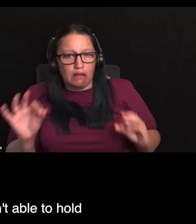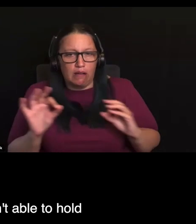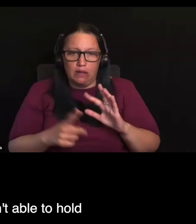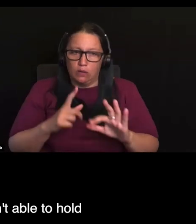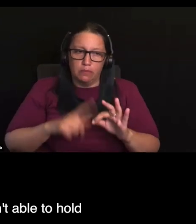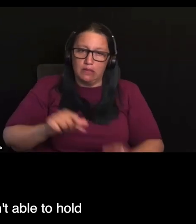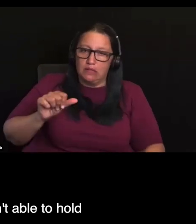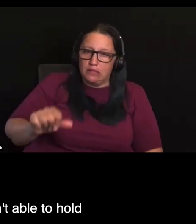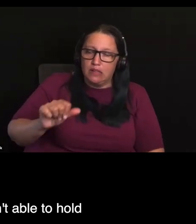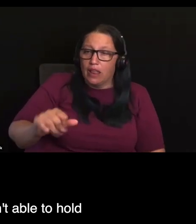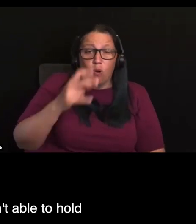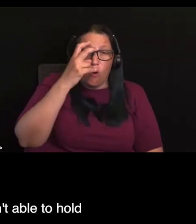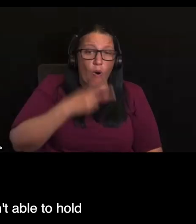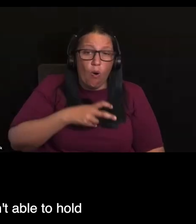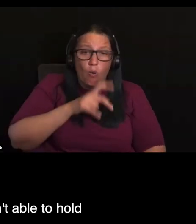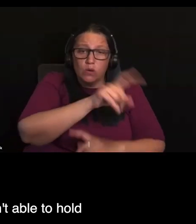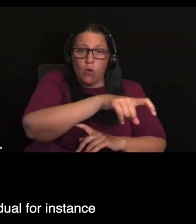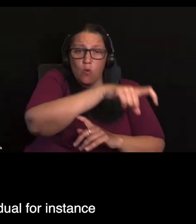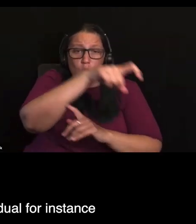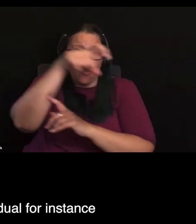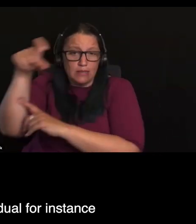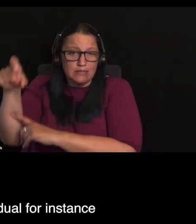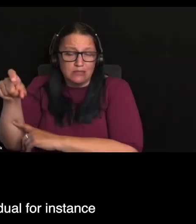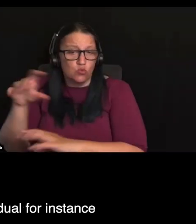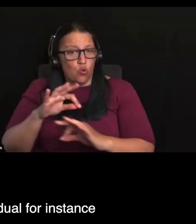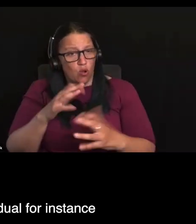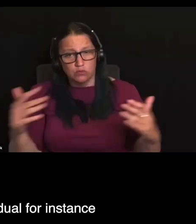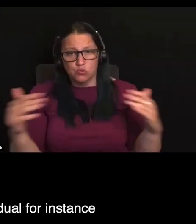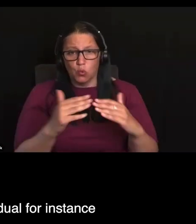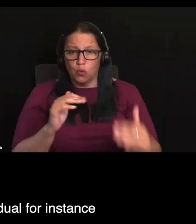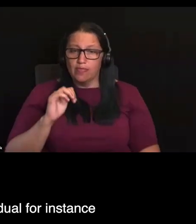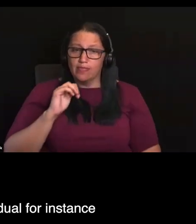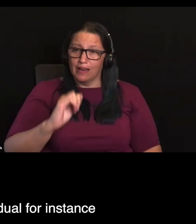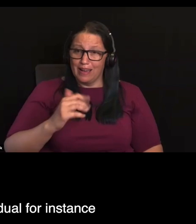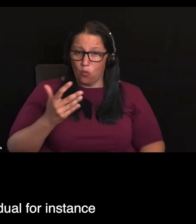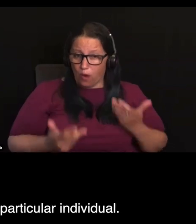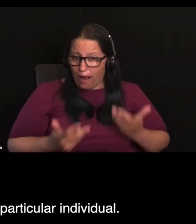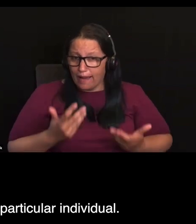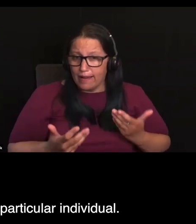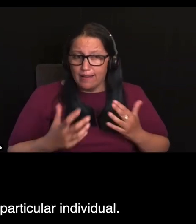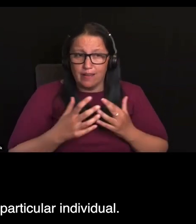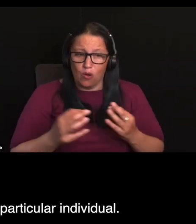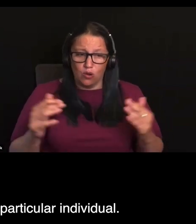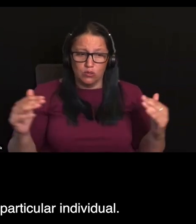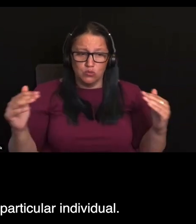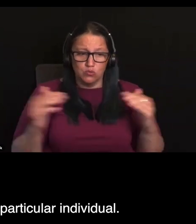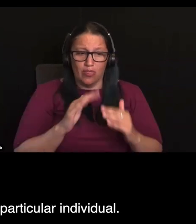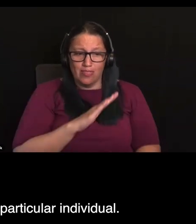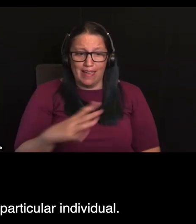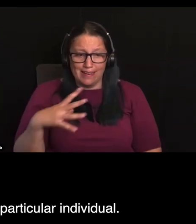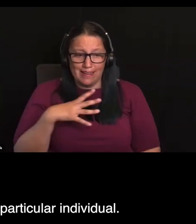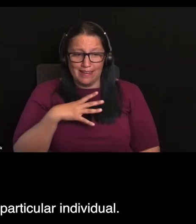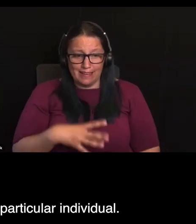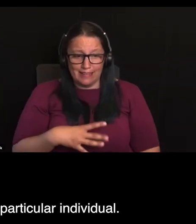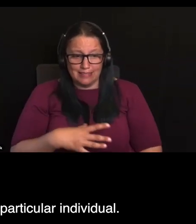hoists, et cetera, that aren't able to hold the weight of the particular individual, for instance, that leads to a